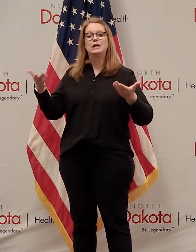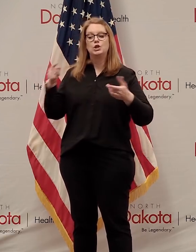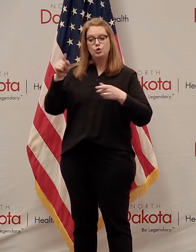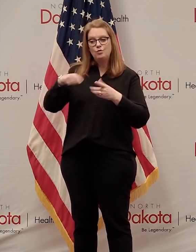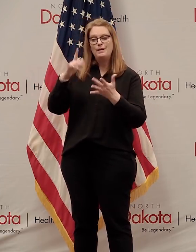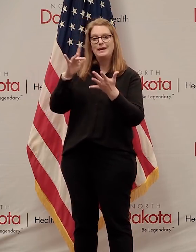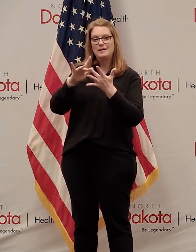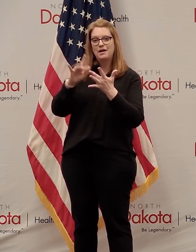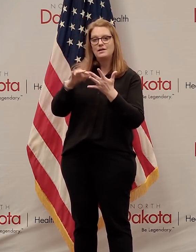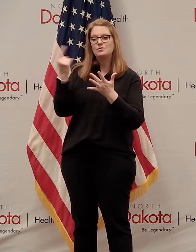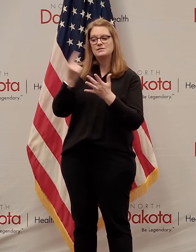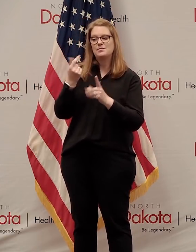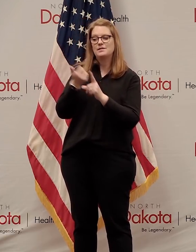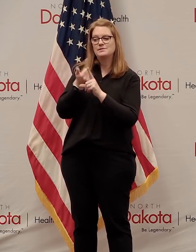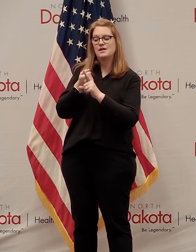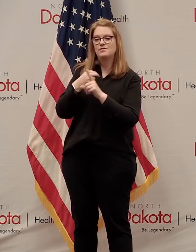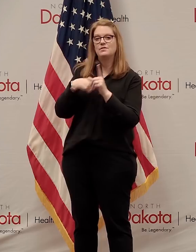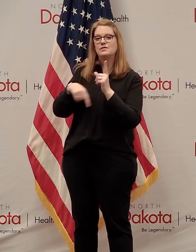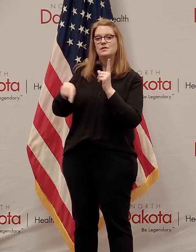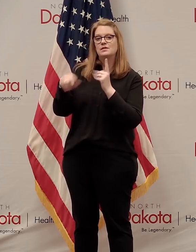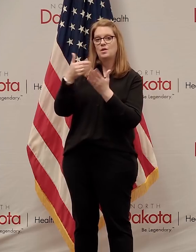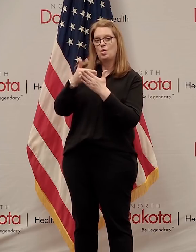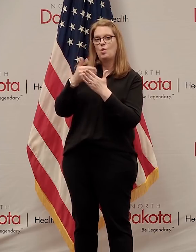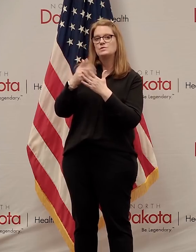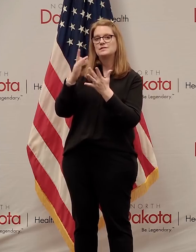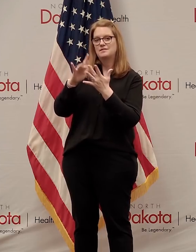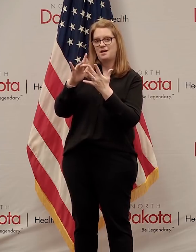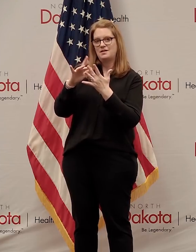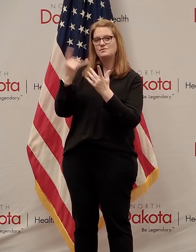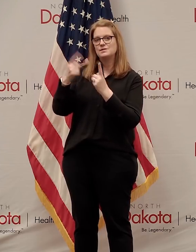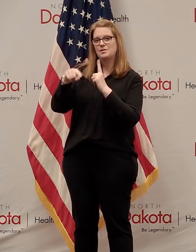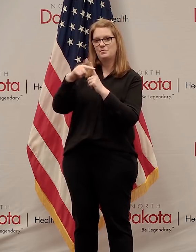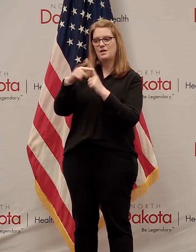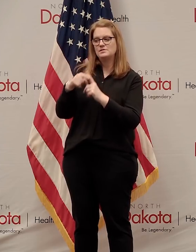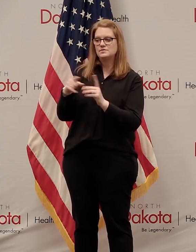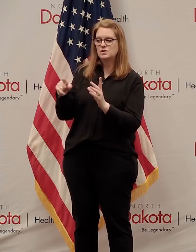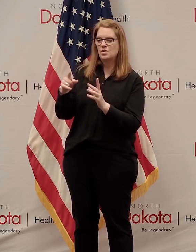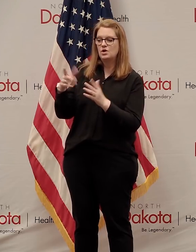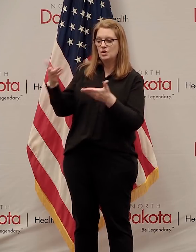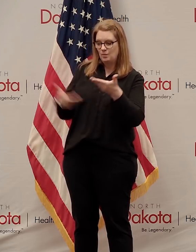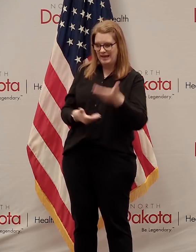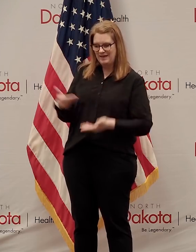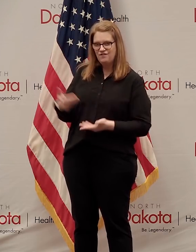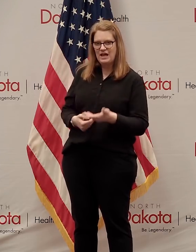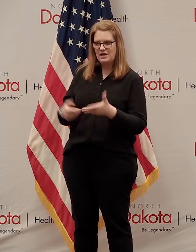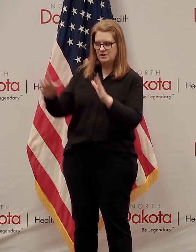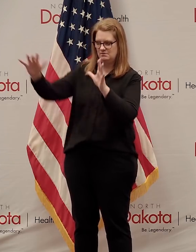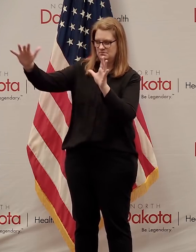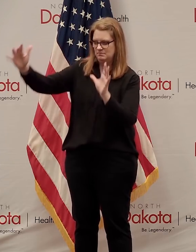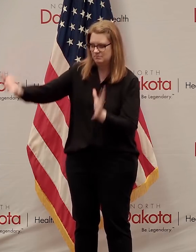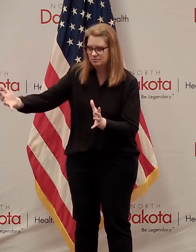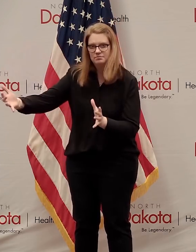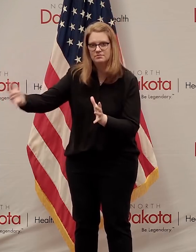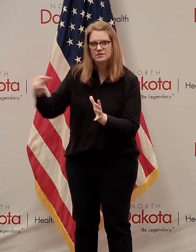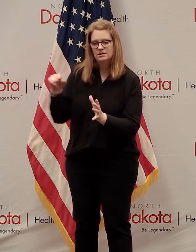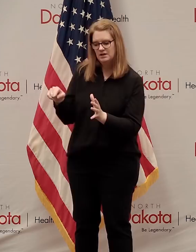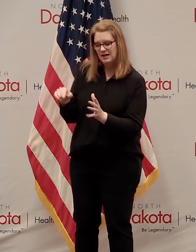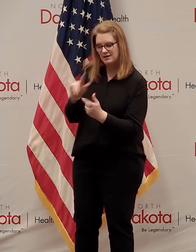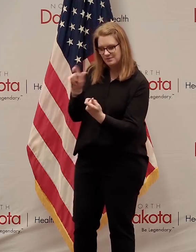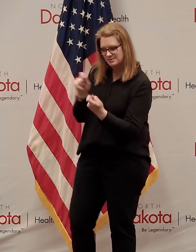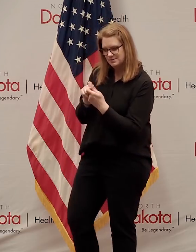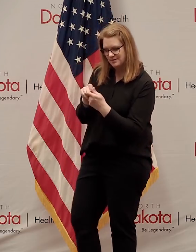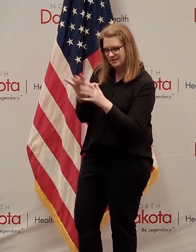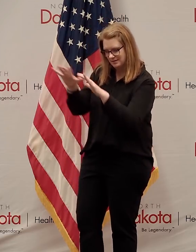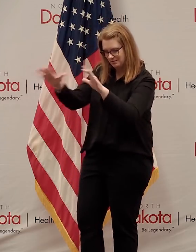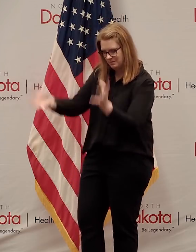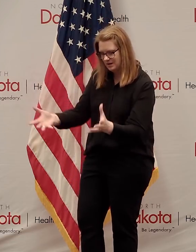been in contact with a, you you've been in close contact with someone who's a positive. And if we are targeting a set of people, and as we talked about here,